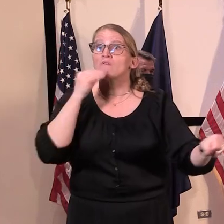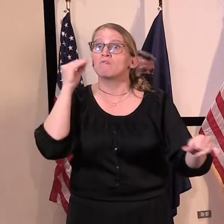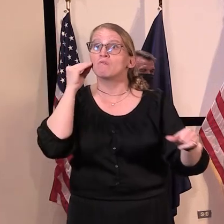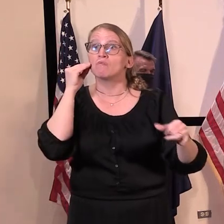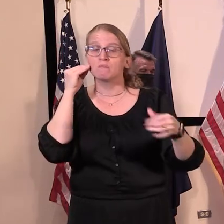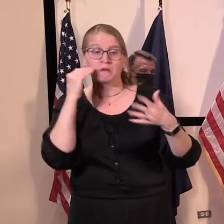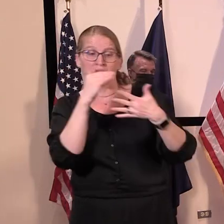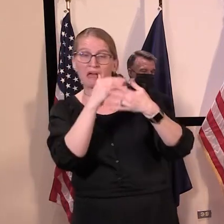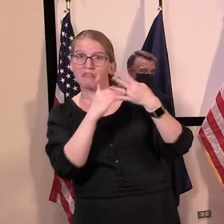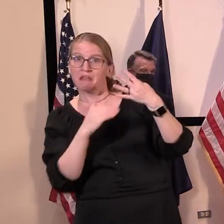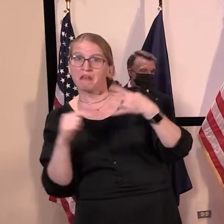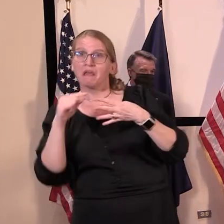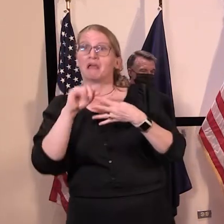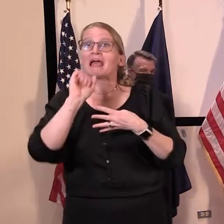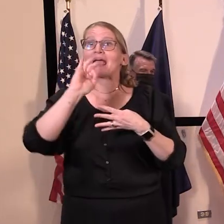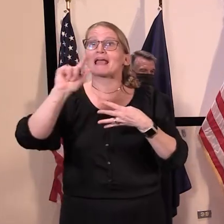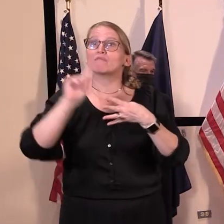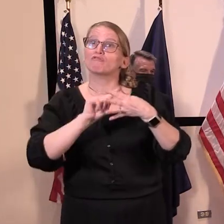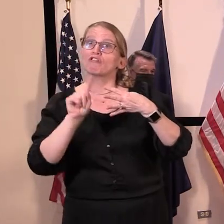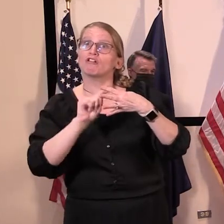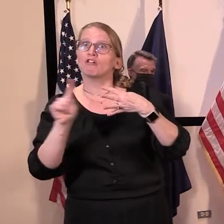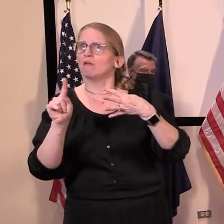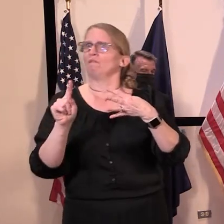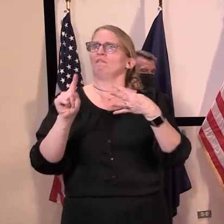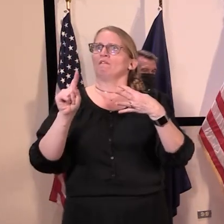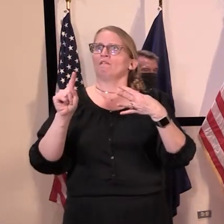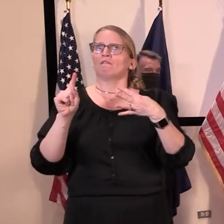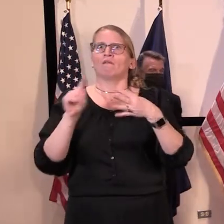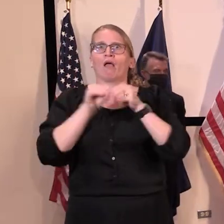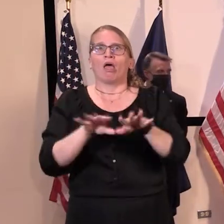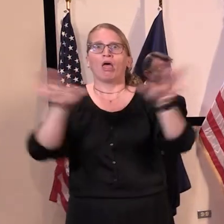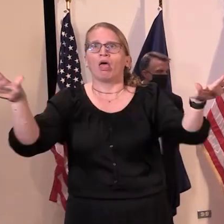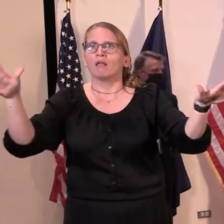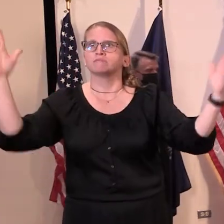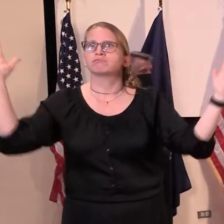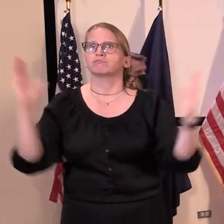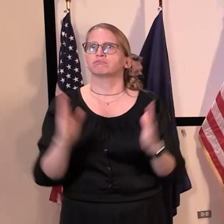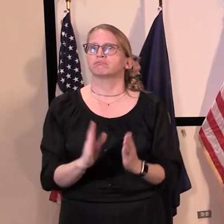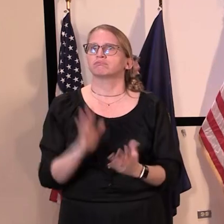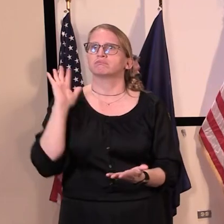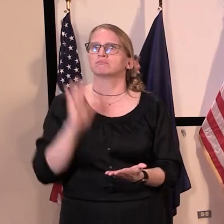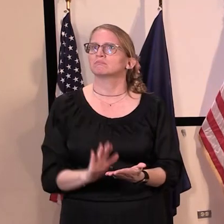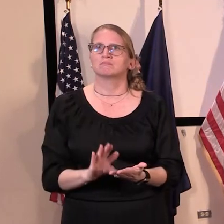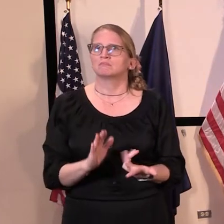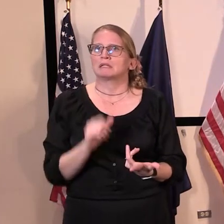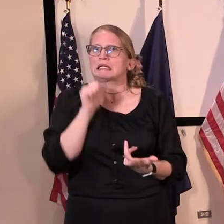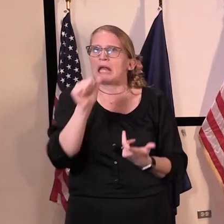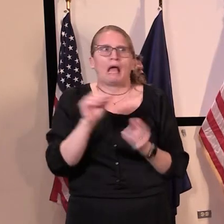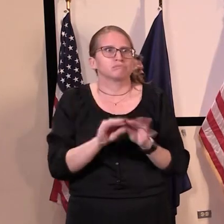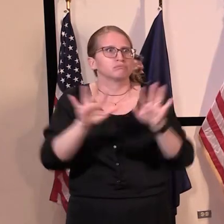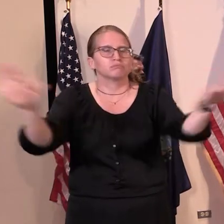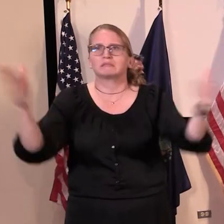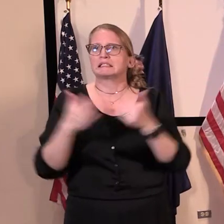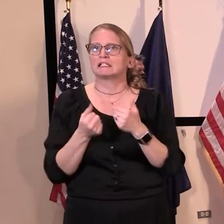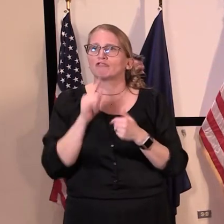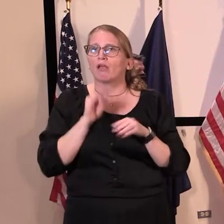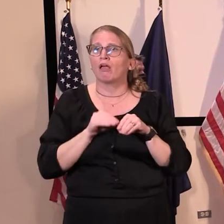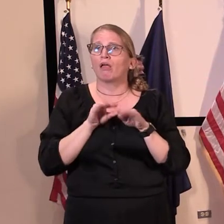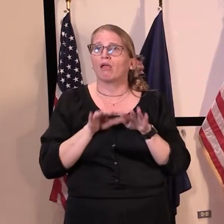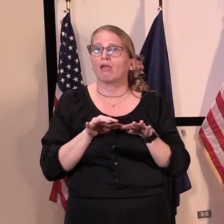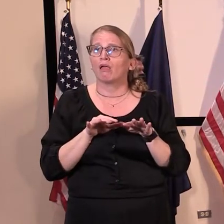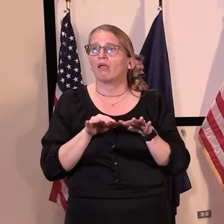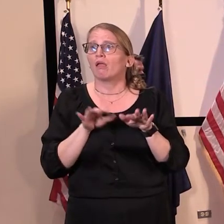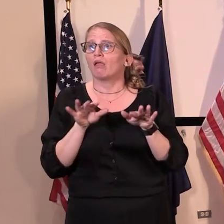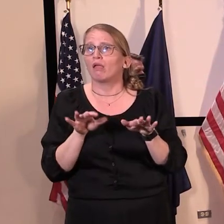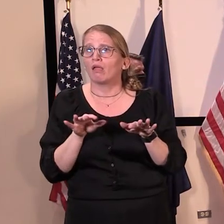March and middle part of April. At this point, we don't expect our case number in Vermont to double for 37